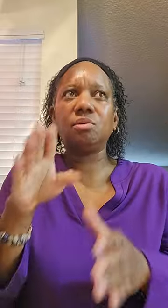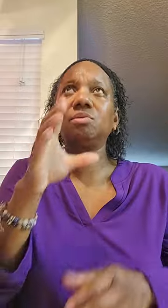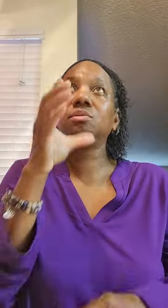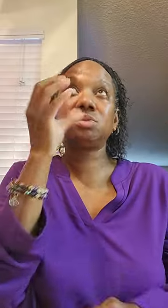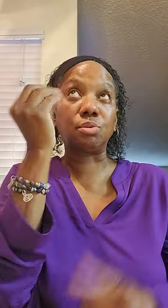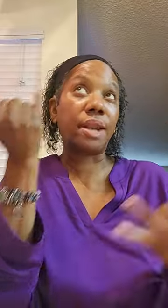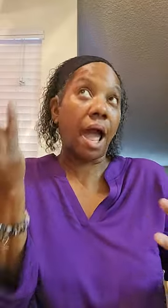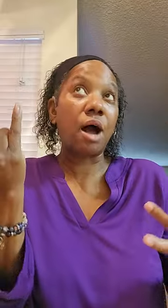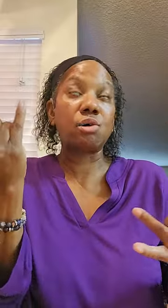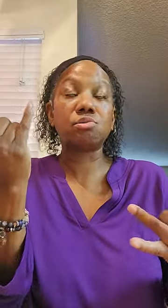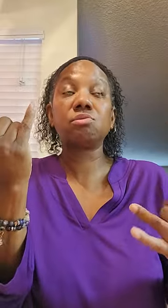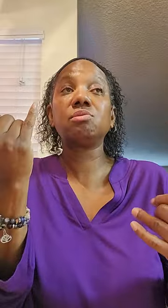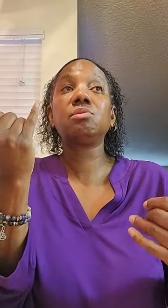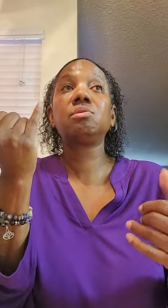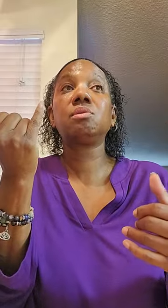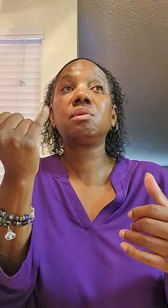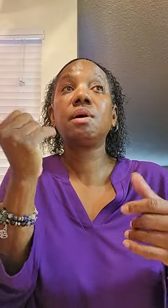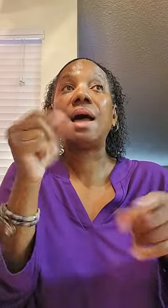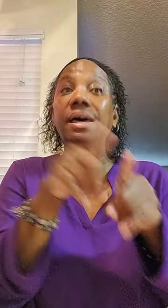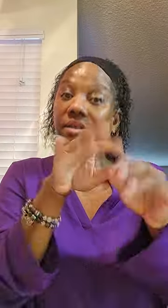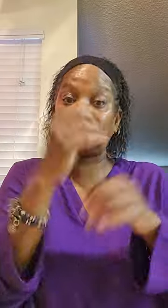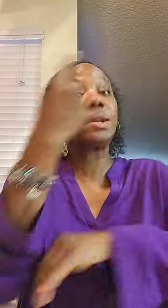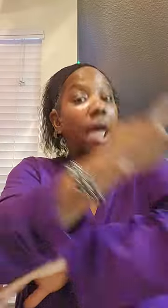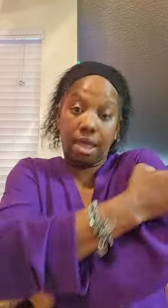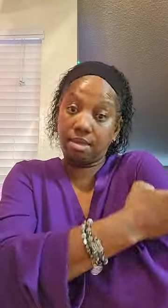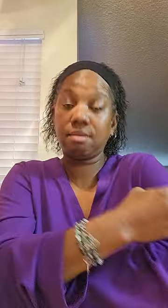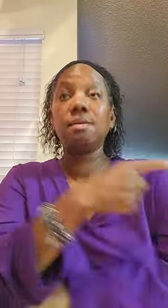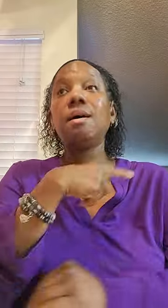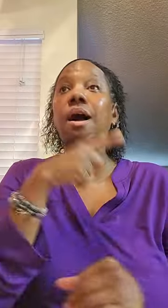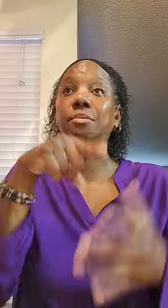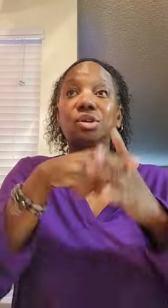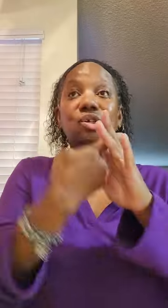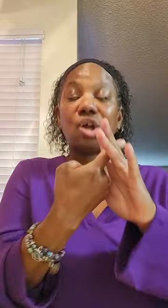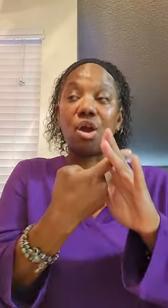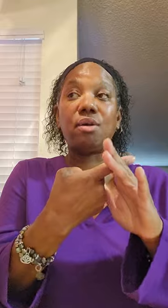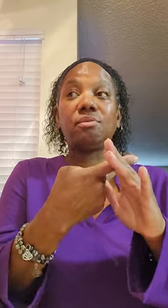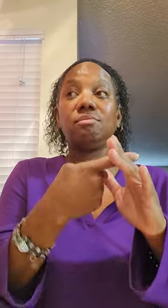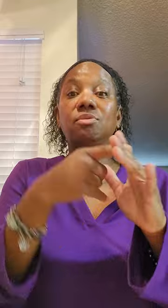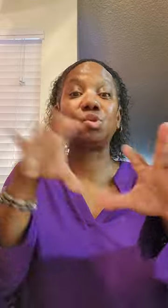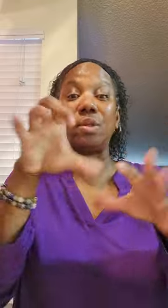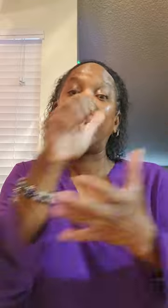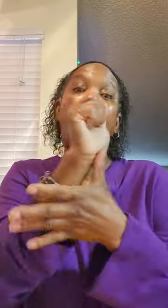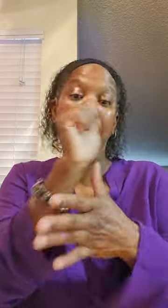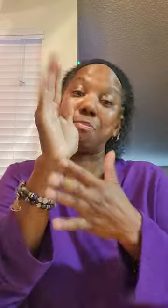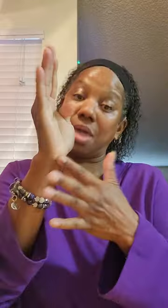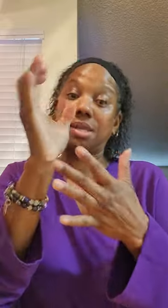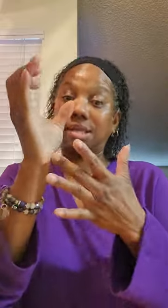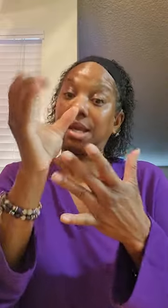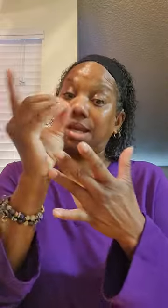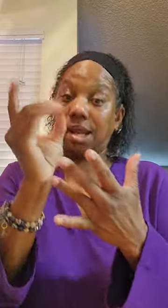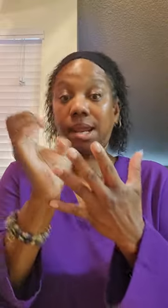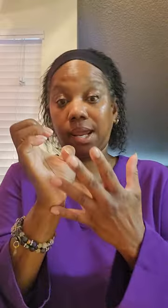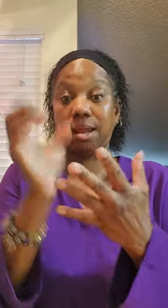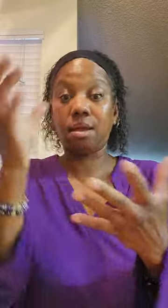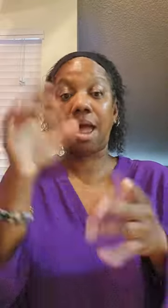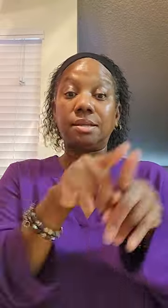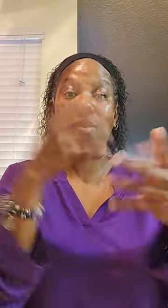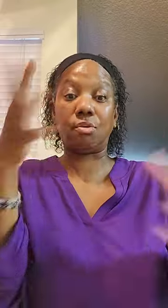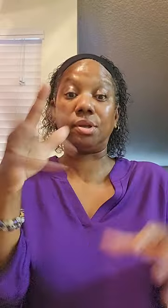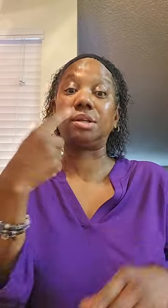So now, as of today, I'm going to start doing the A, B, C, D, E, as I already